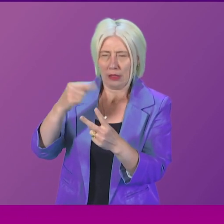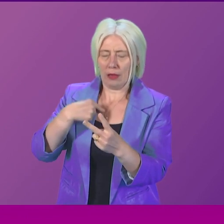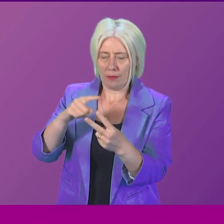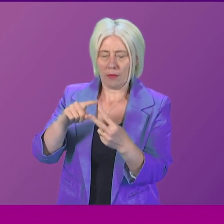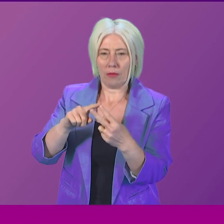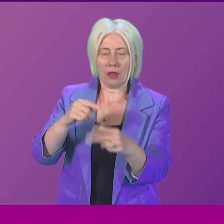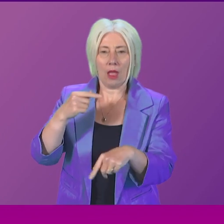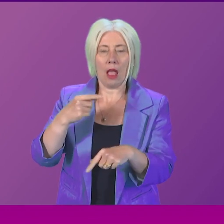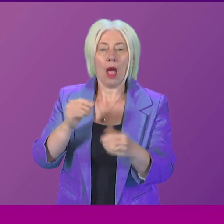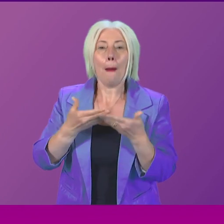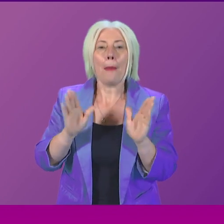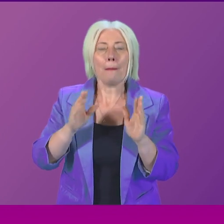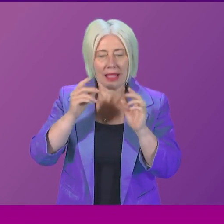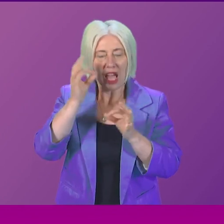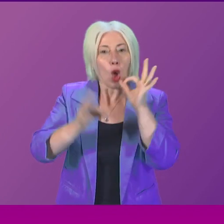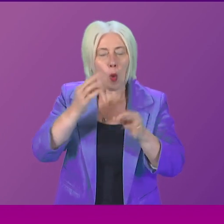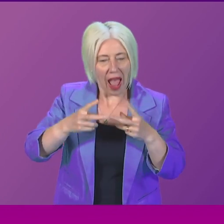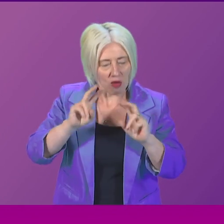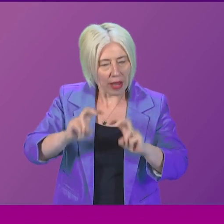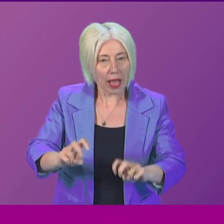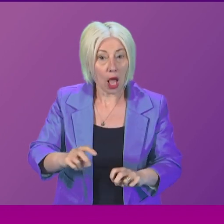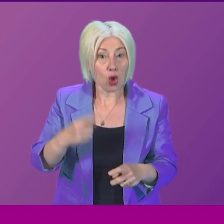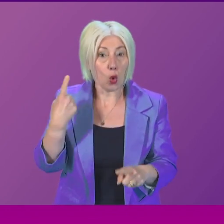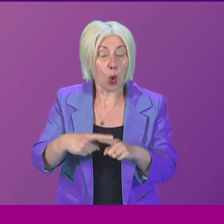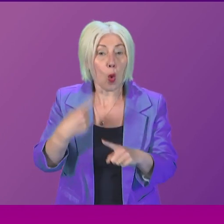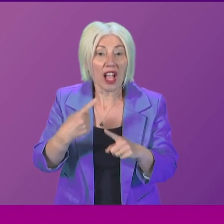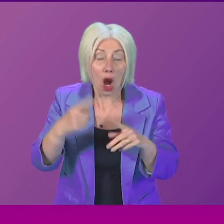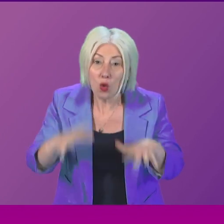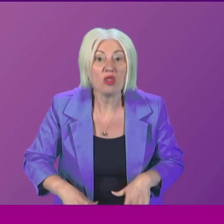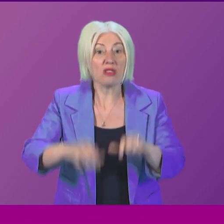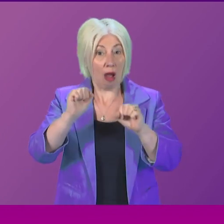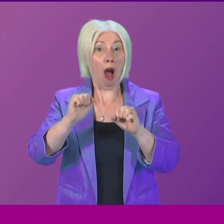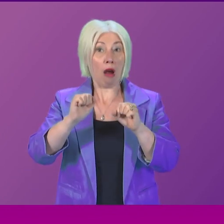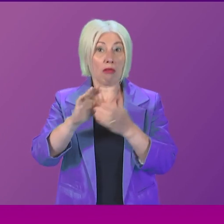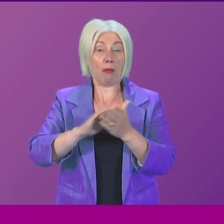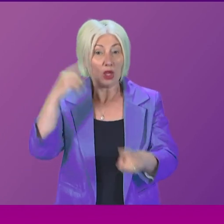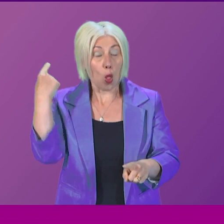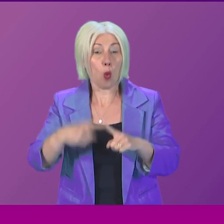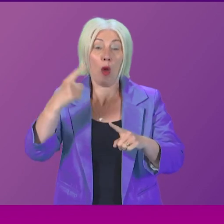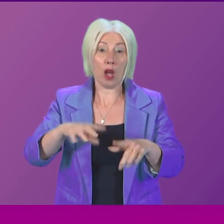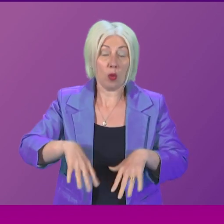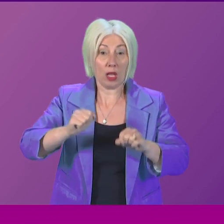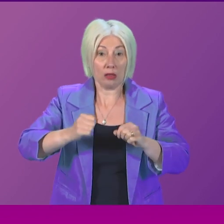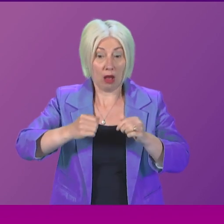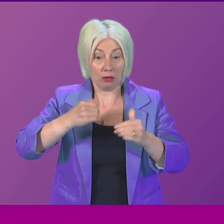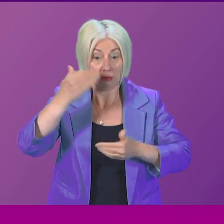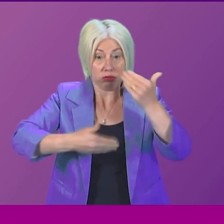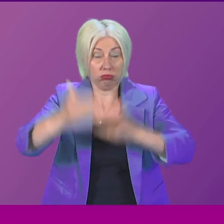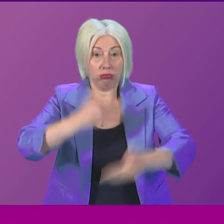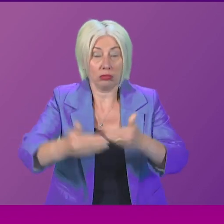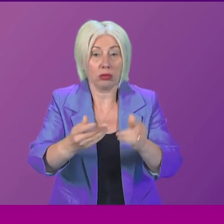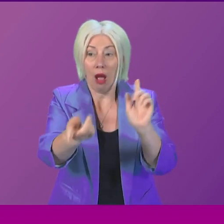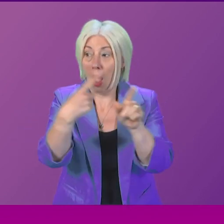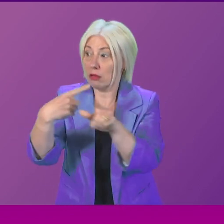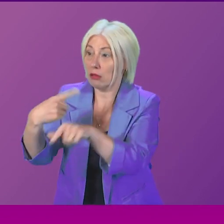the pace of a public inquiry. Surely the quicker it is actioned and starts, the quicker we can start to get answers for victims